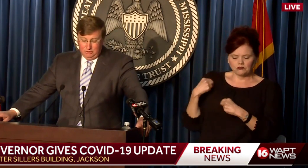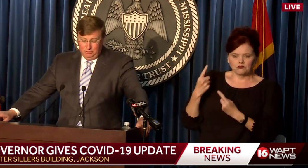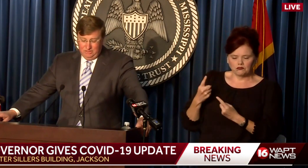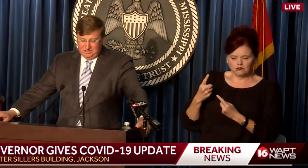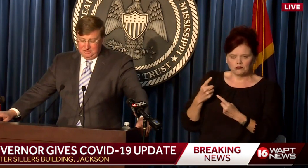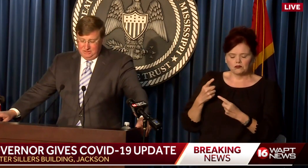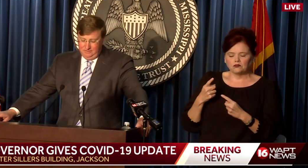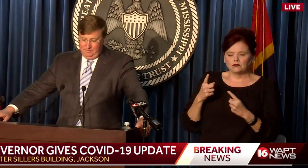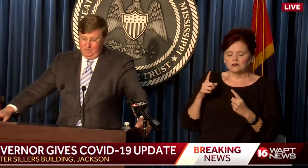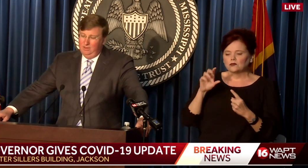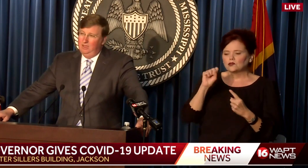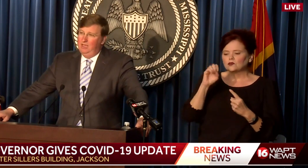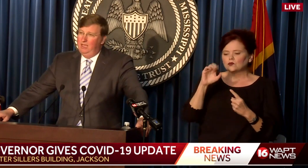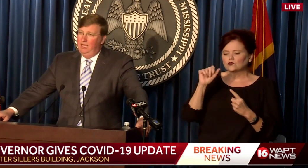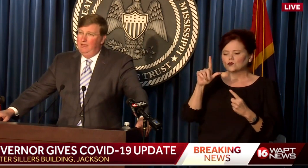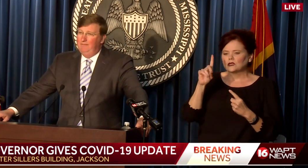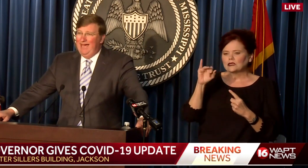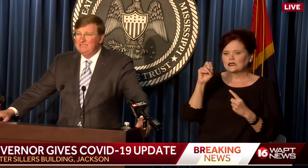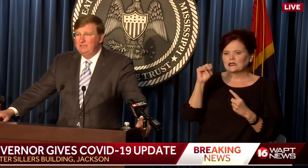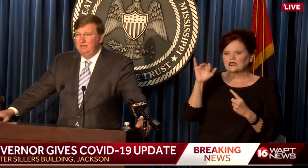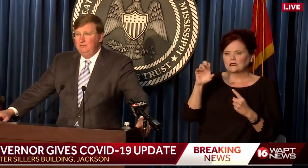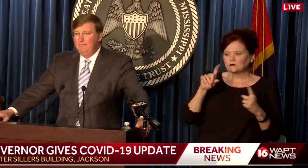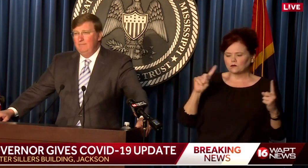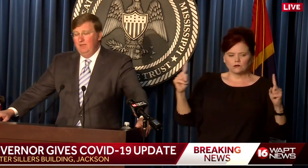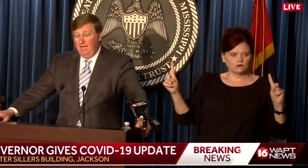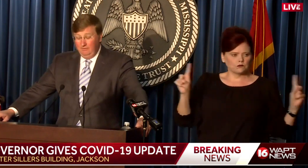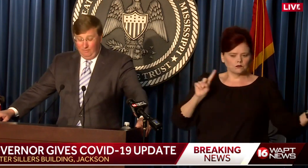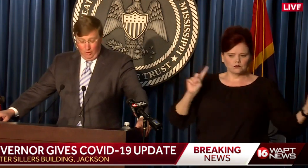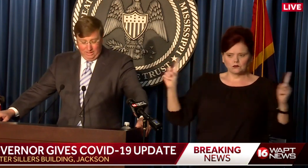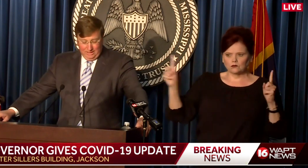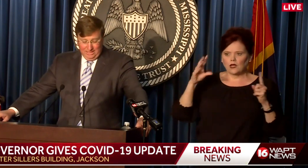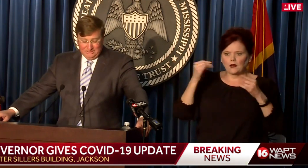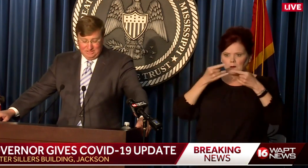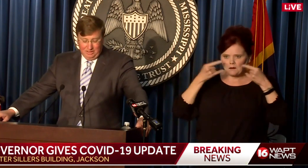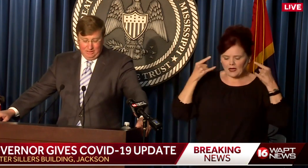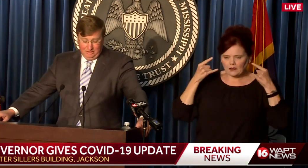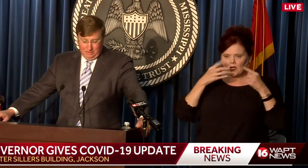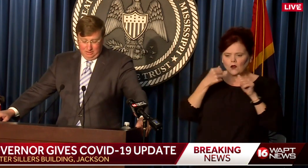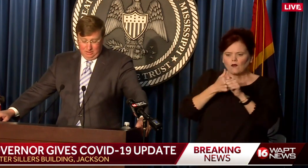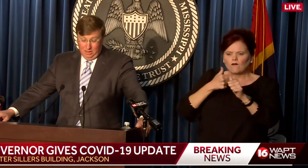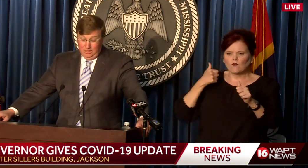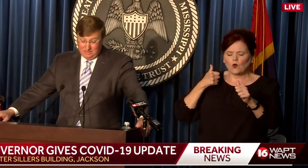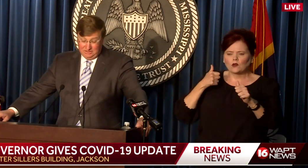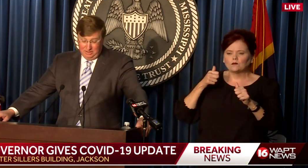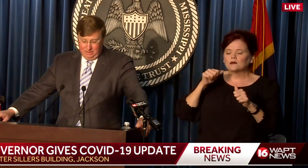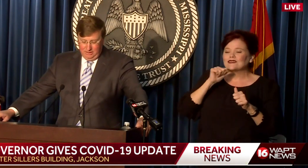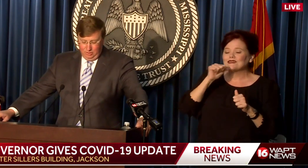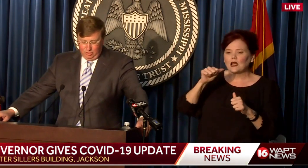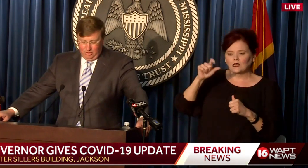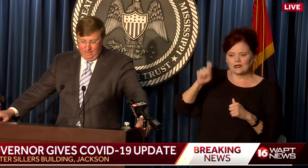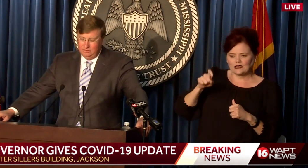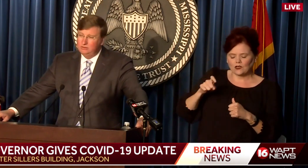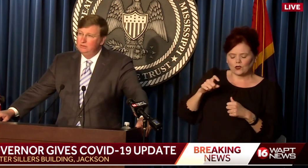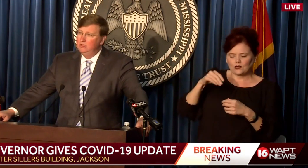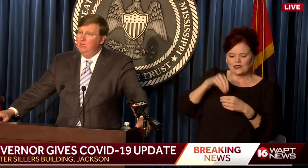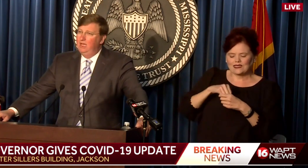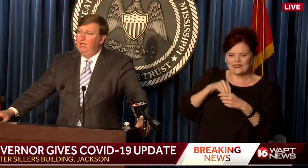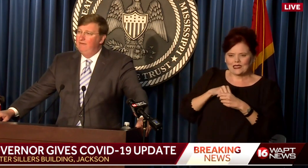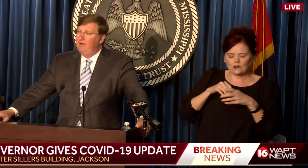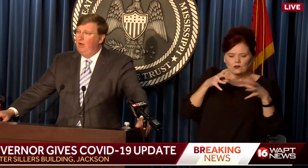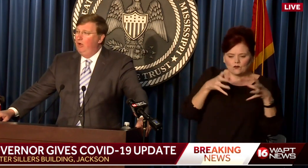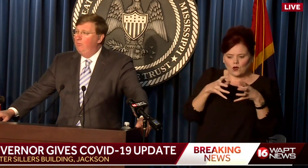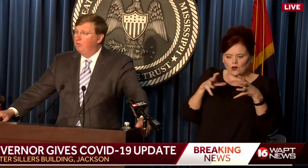social distancing and masking and avoiding unnecessary indoor crowds